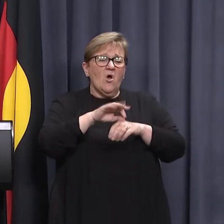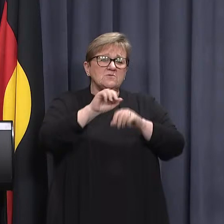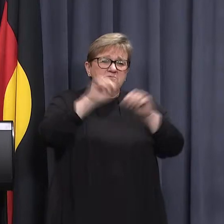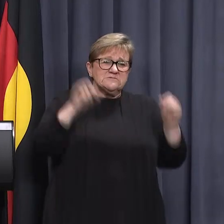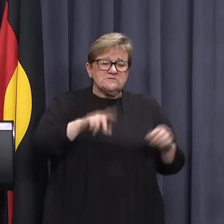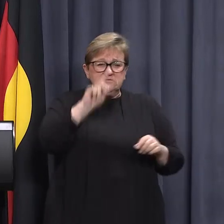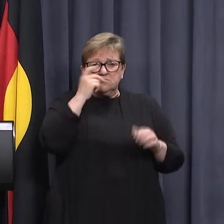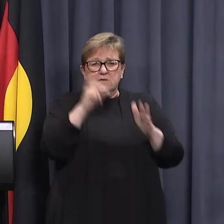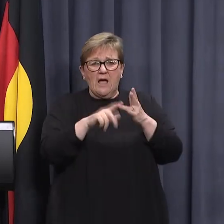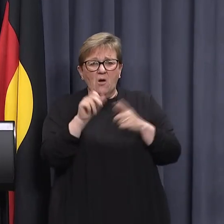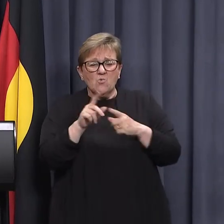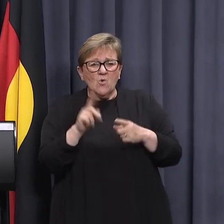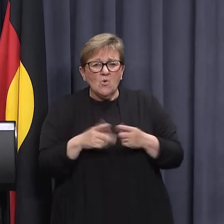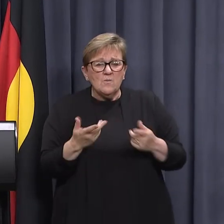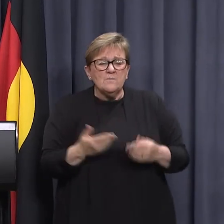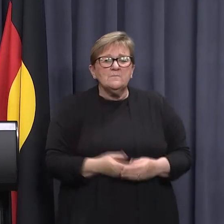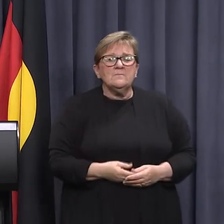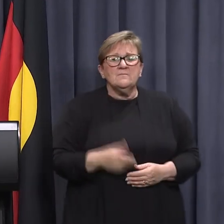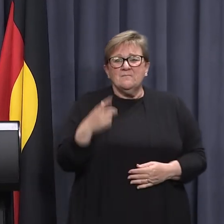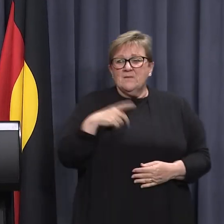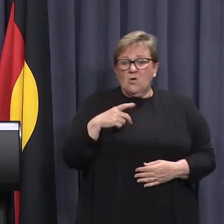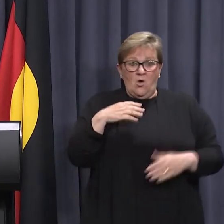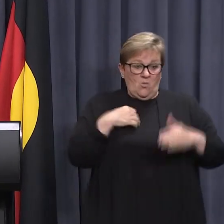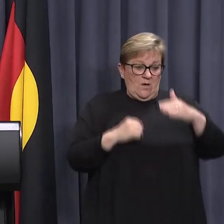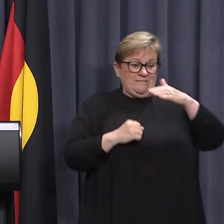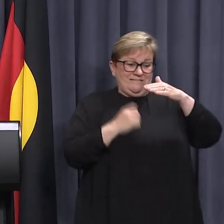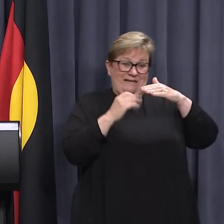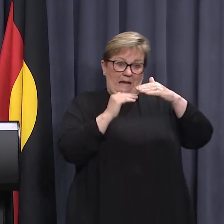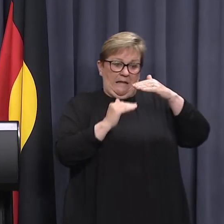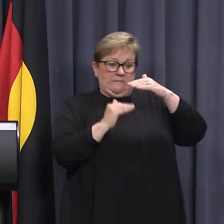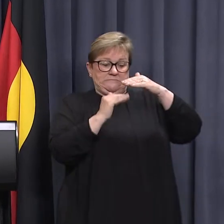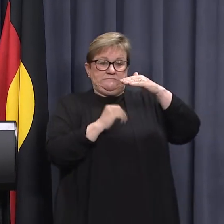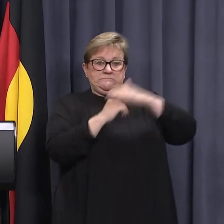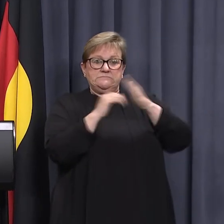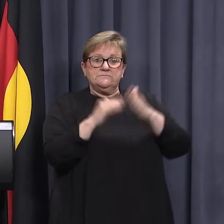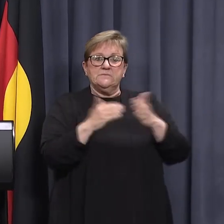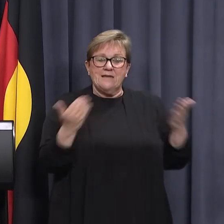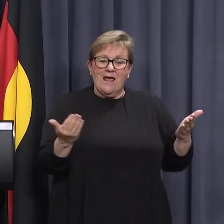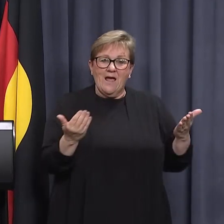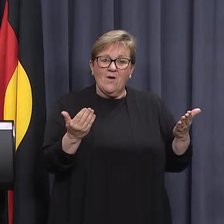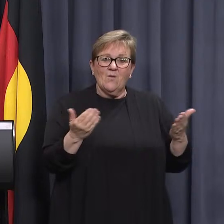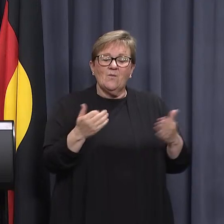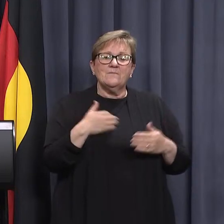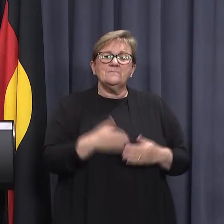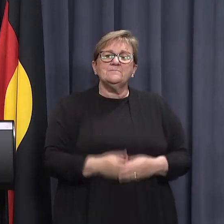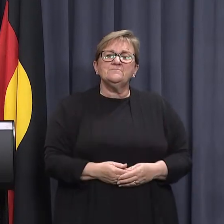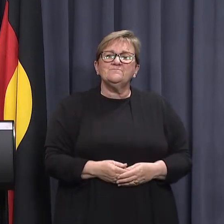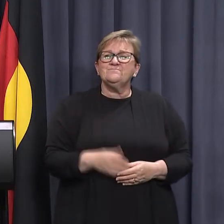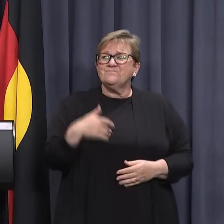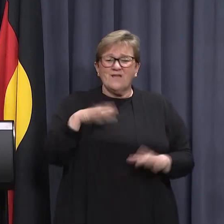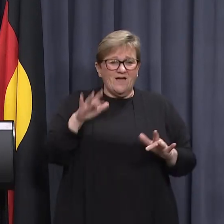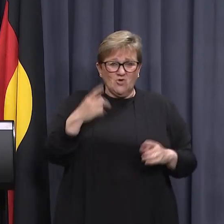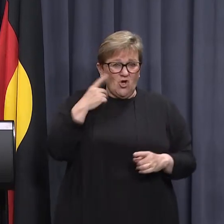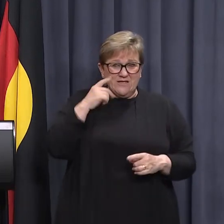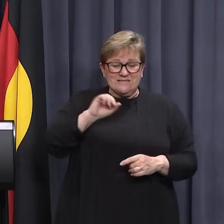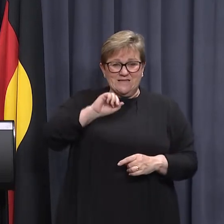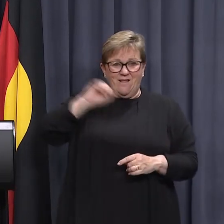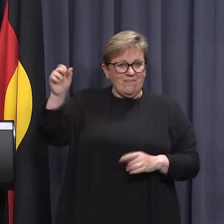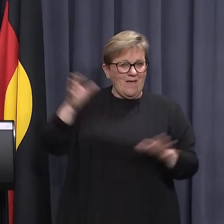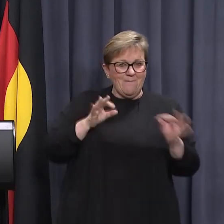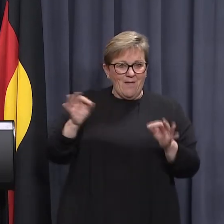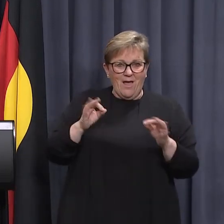cope with that given we're at capacity or near capacity in most EDs most days? Well, I haven't seen their modelling